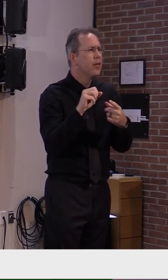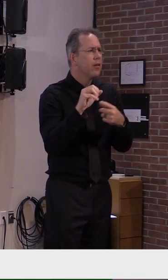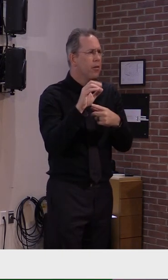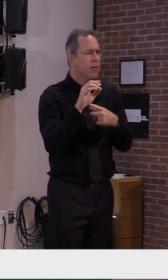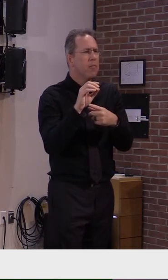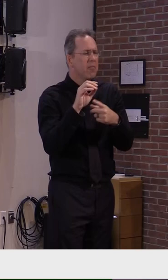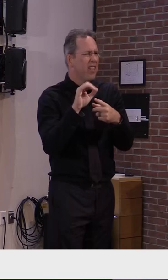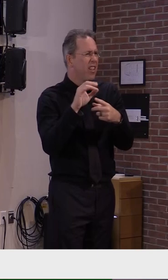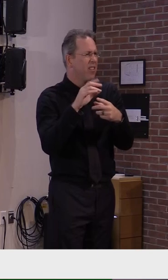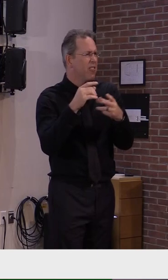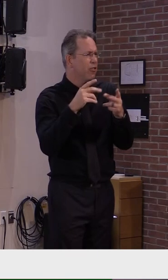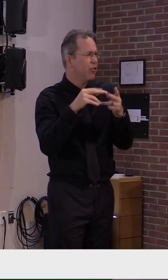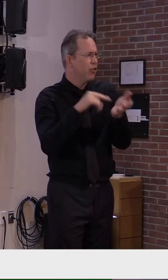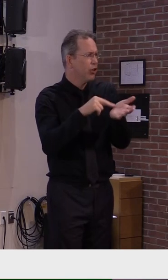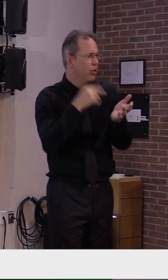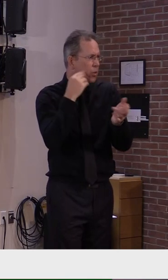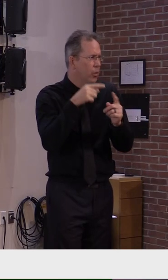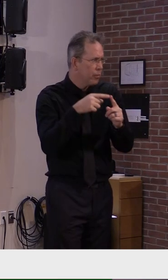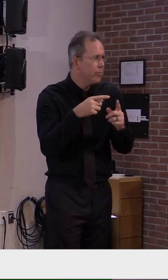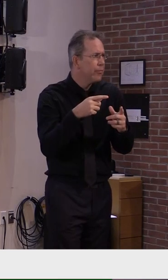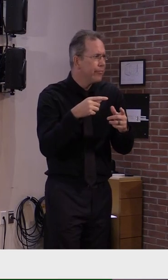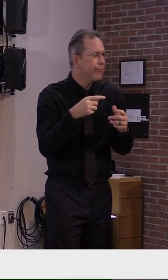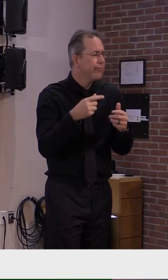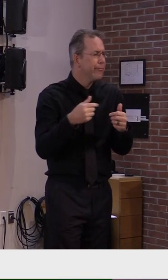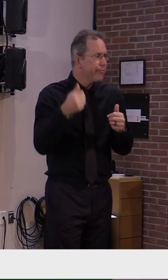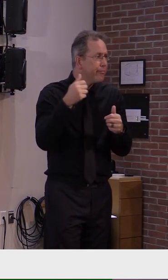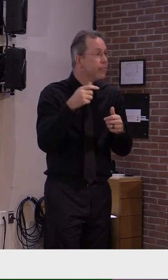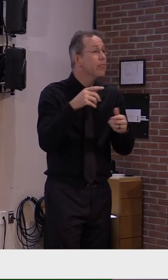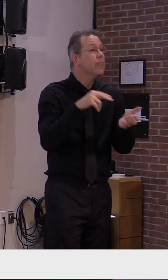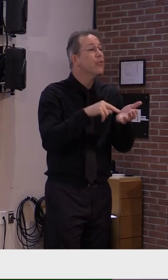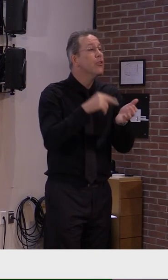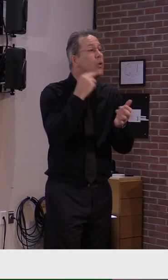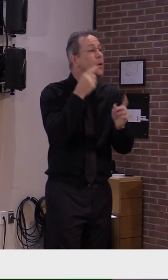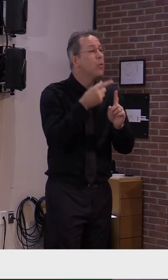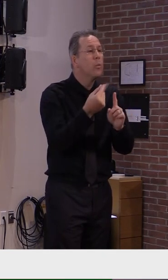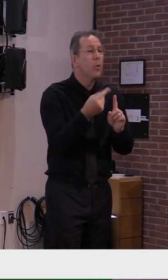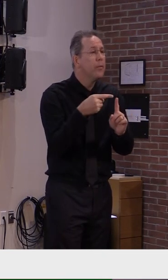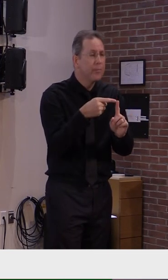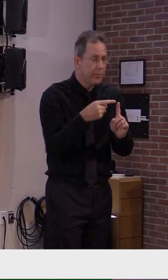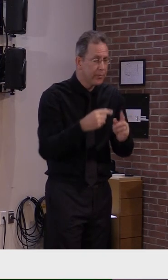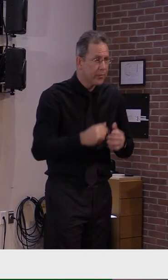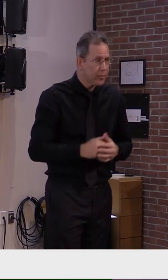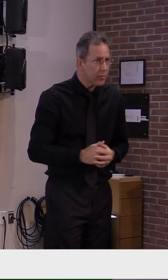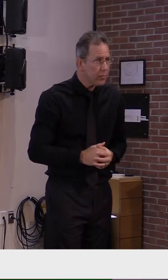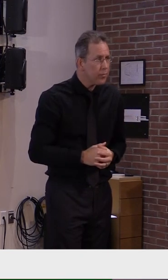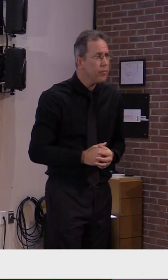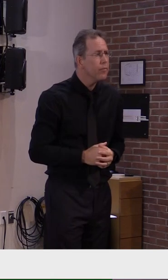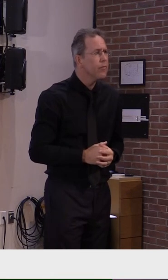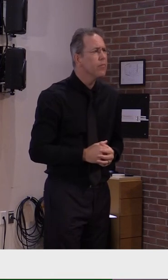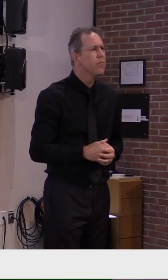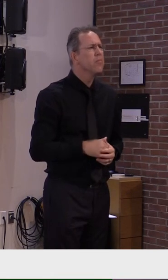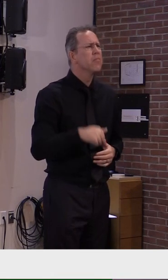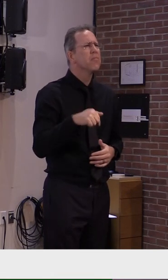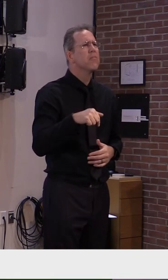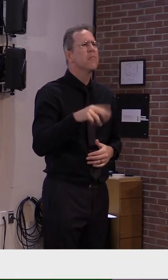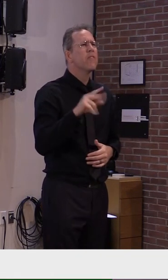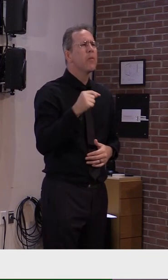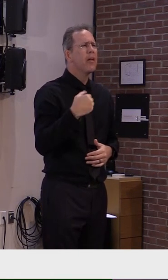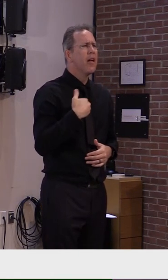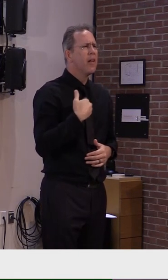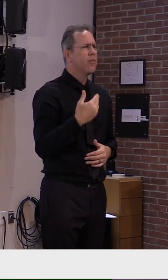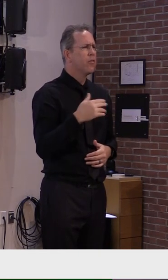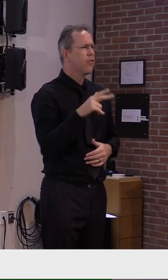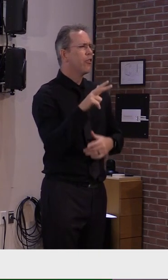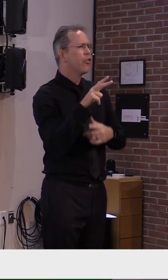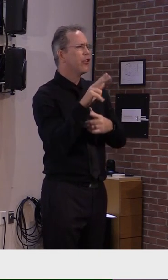what we traditionally have called nursing homes. We have about 37 of them here in the state